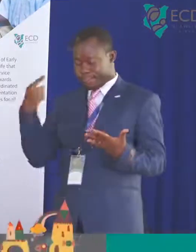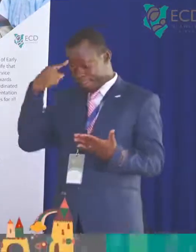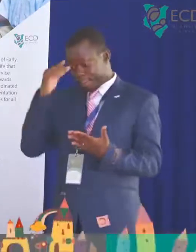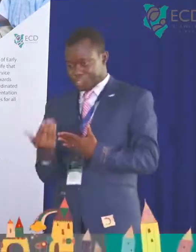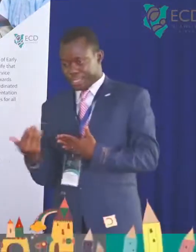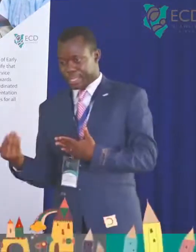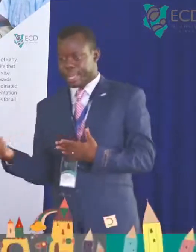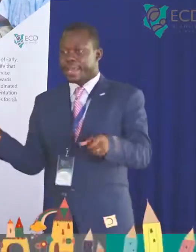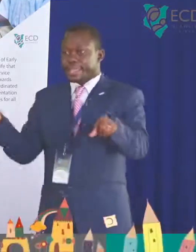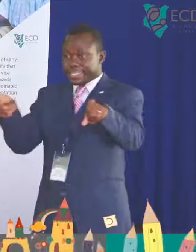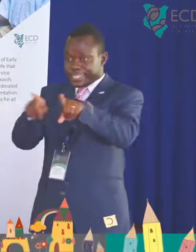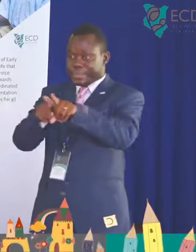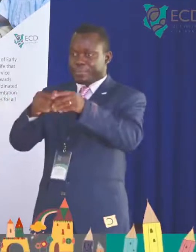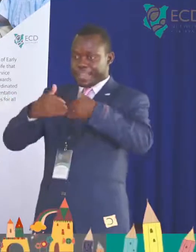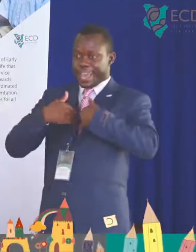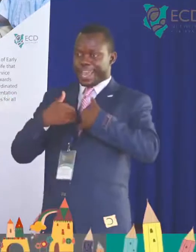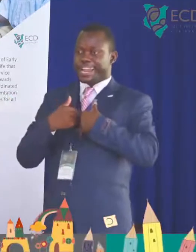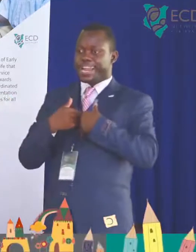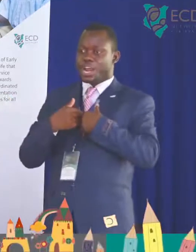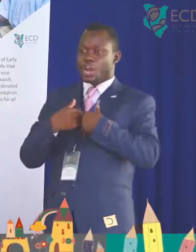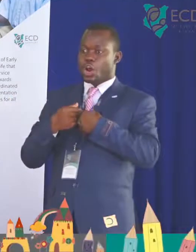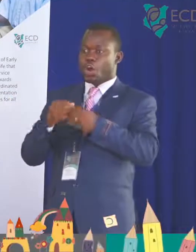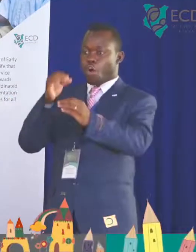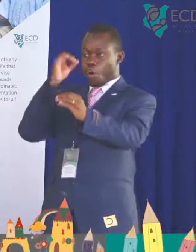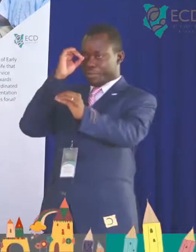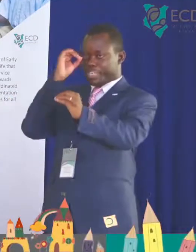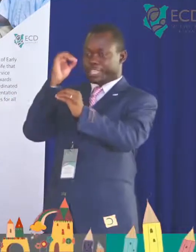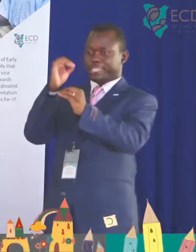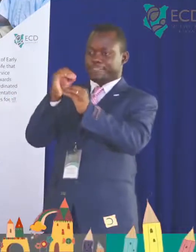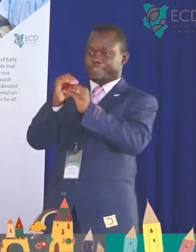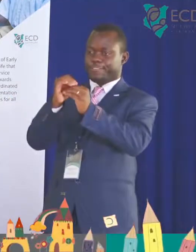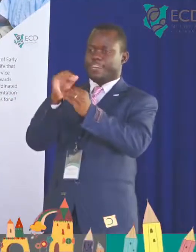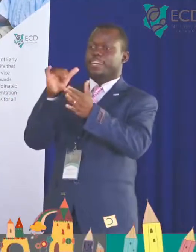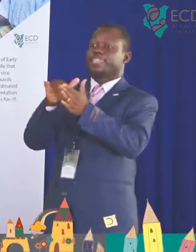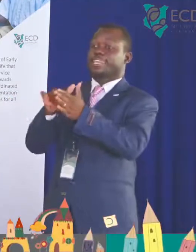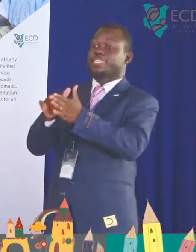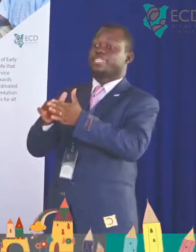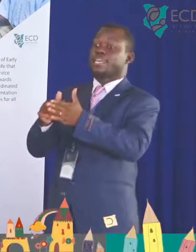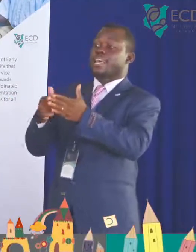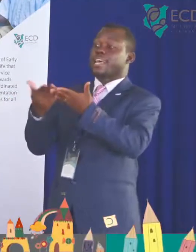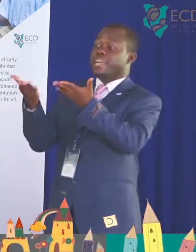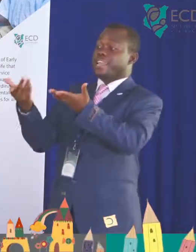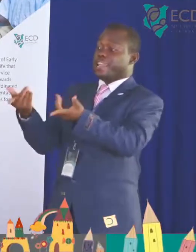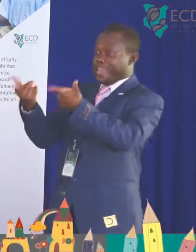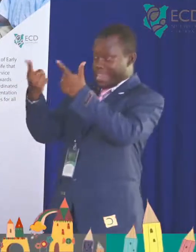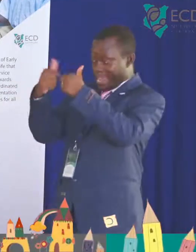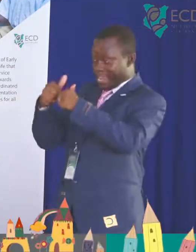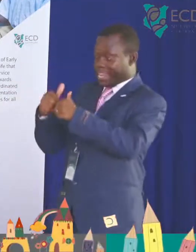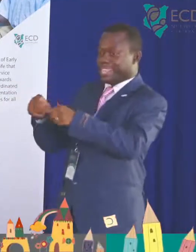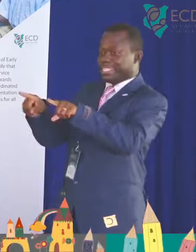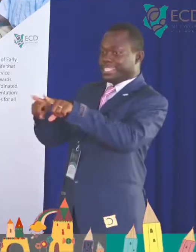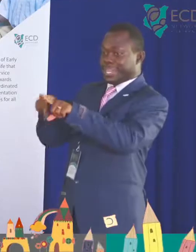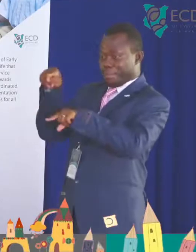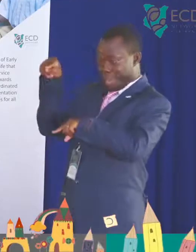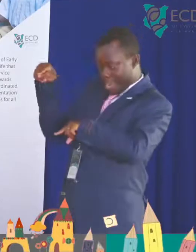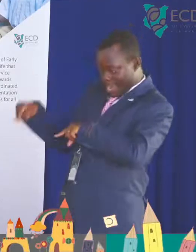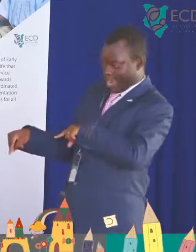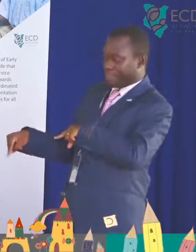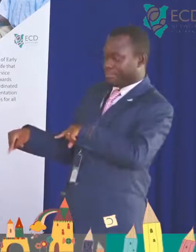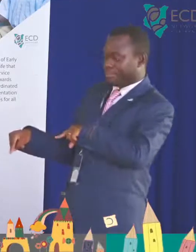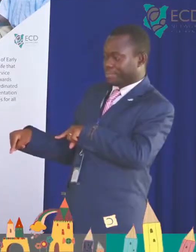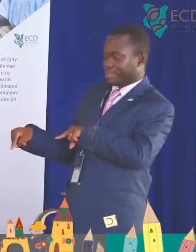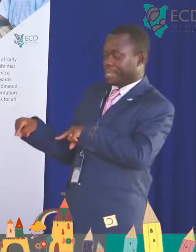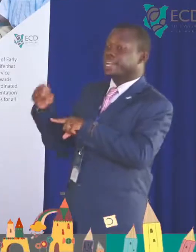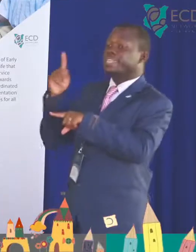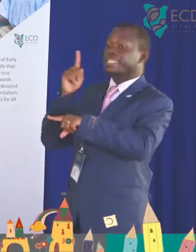with objectives which have been highlighted highlighted here already as the objectives of this workshop. And therefore, as we look at the objectives of